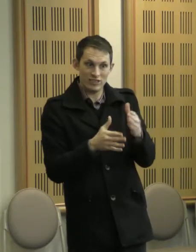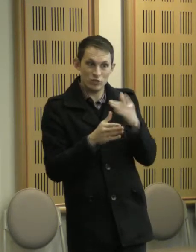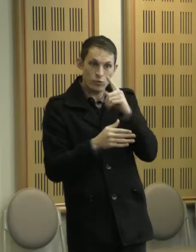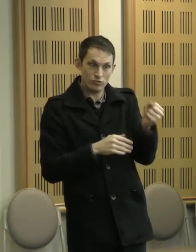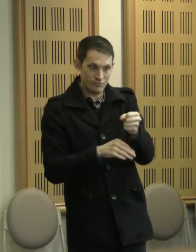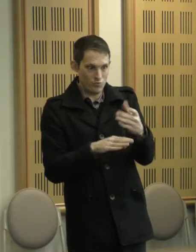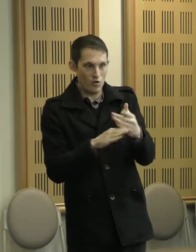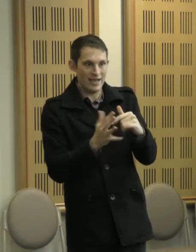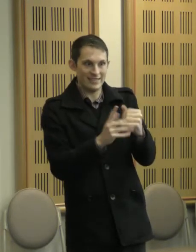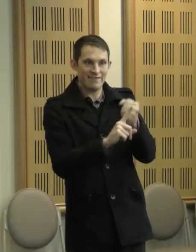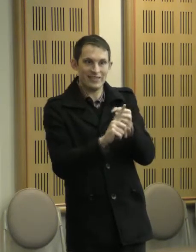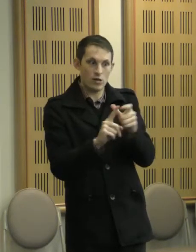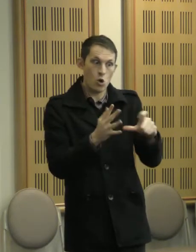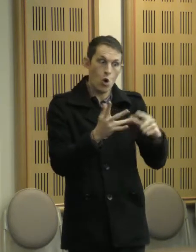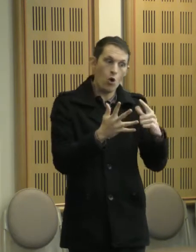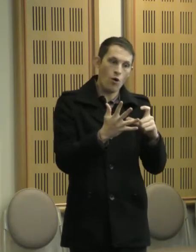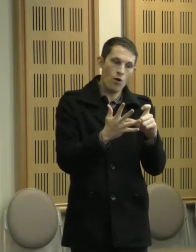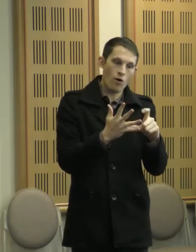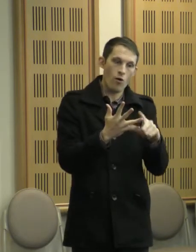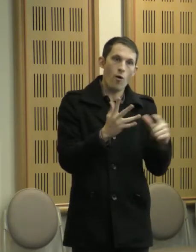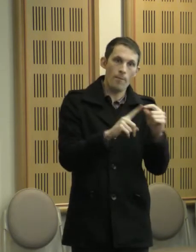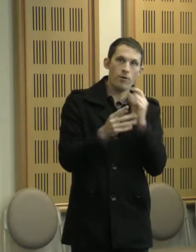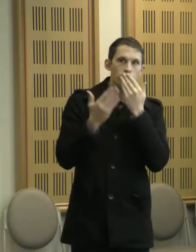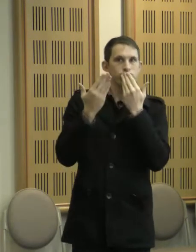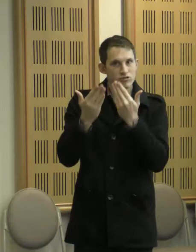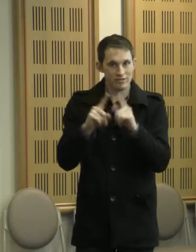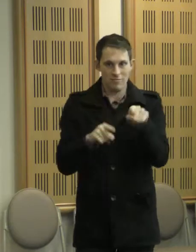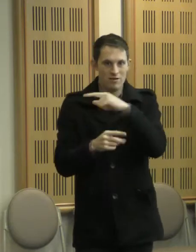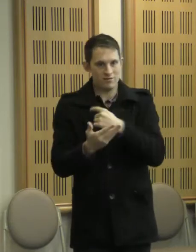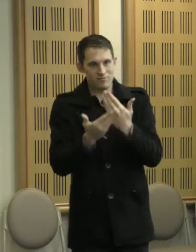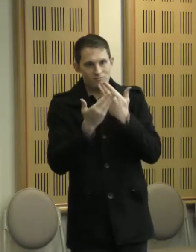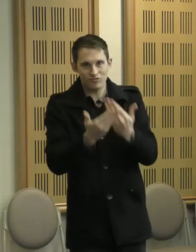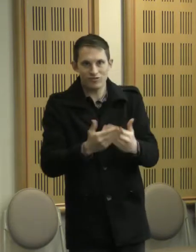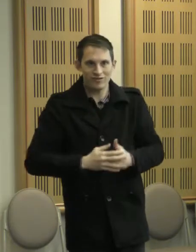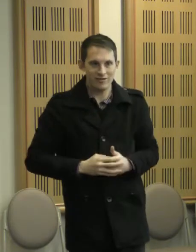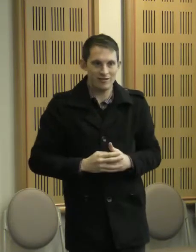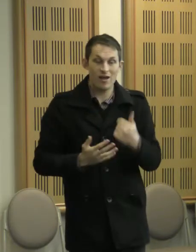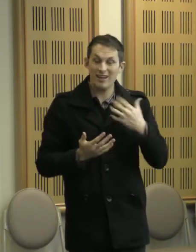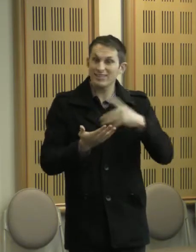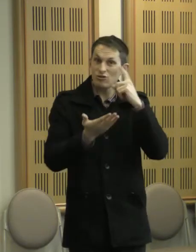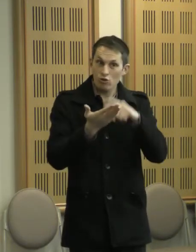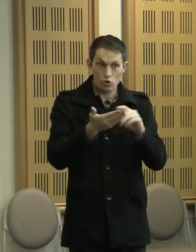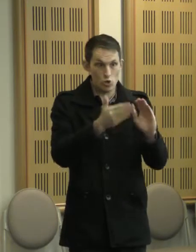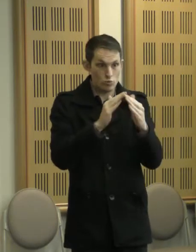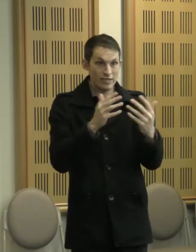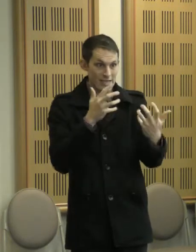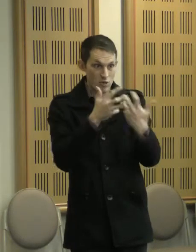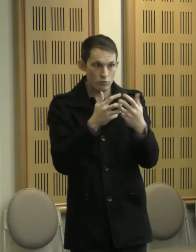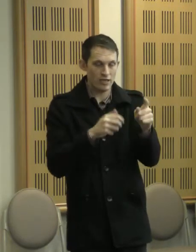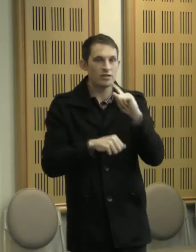a lot to the co-op and it's meant a lot to us. But I do need to acknowledge that community engagement takes time